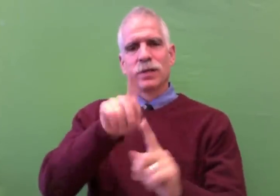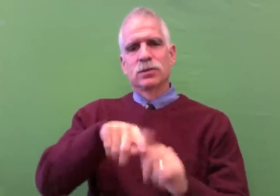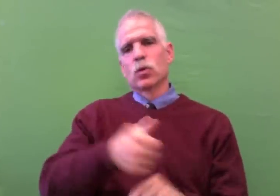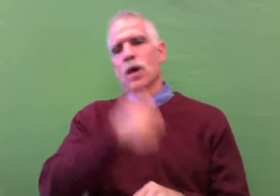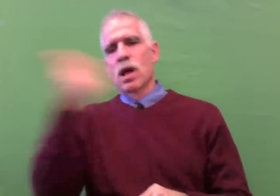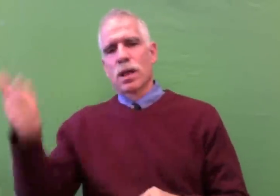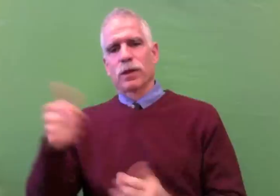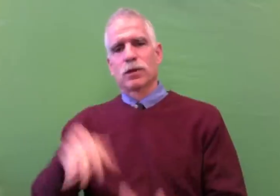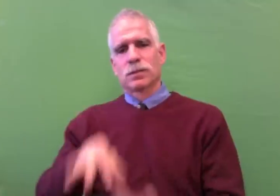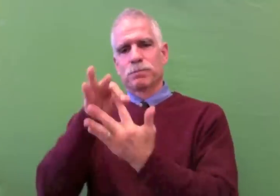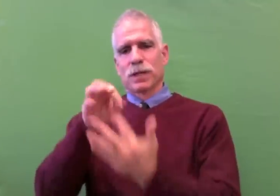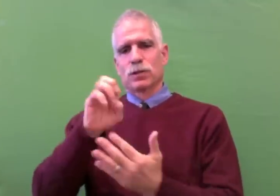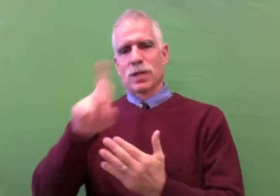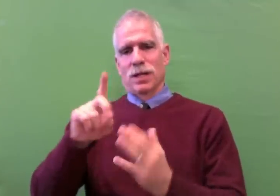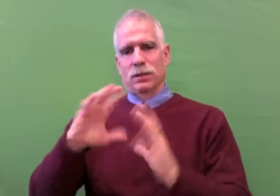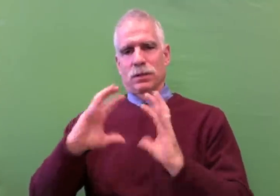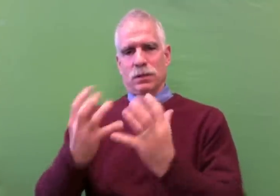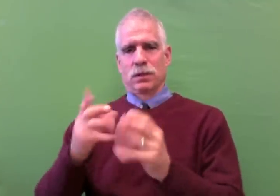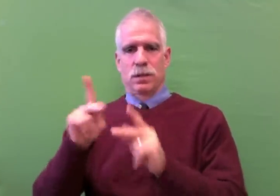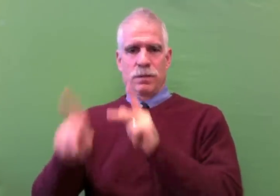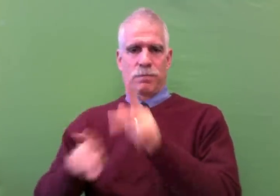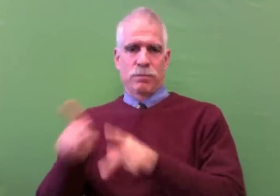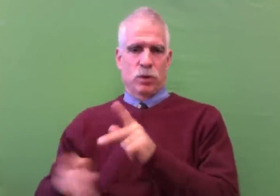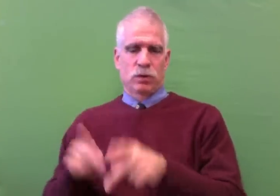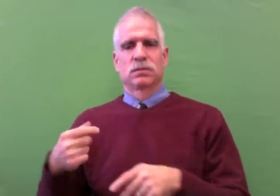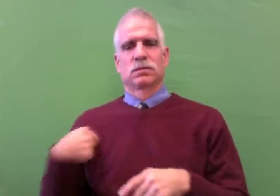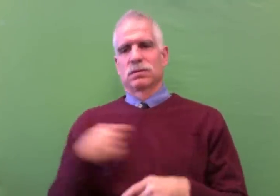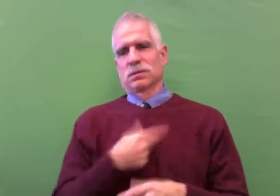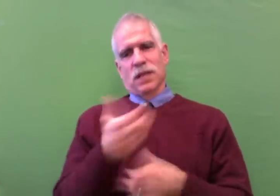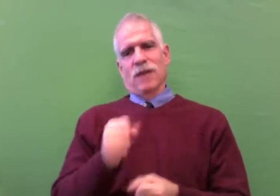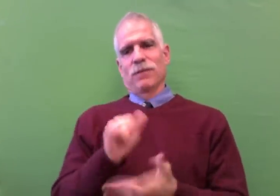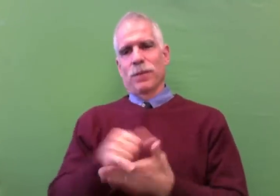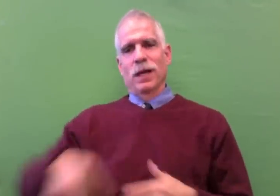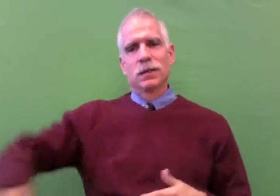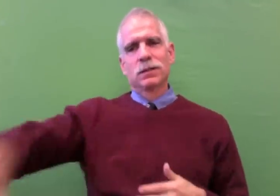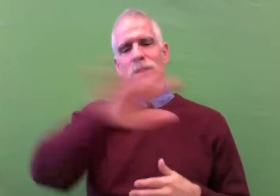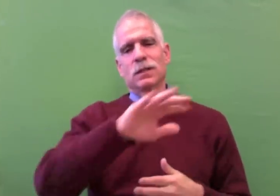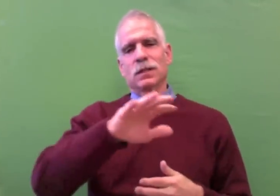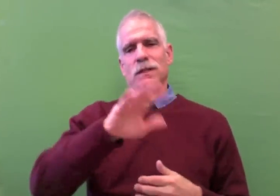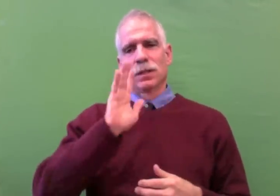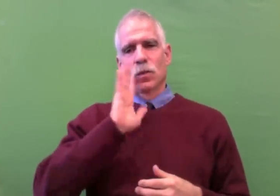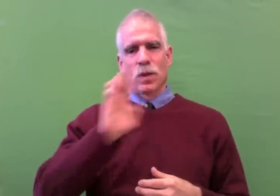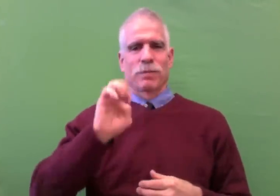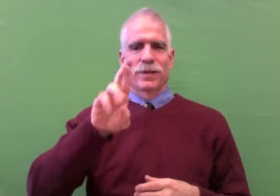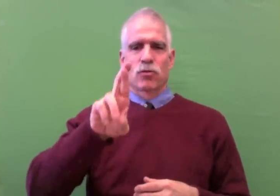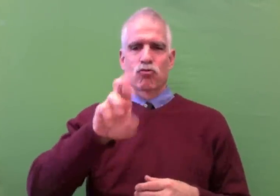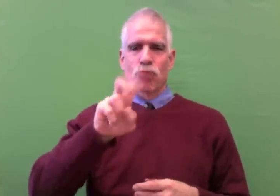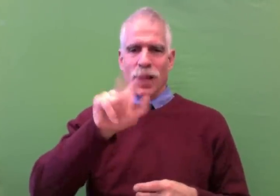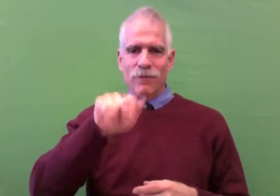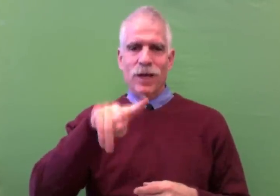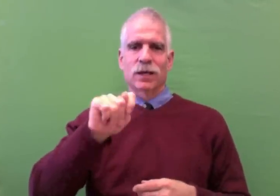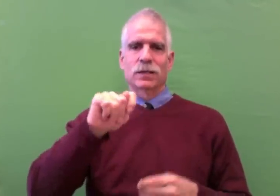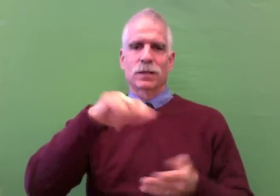be applied to other special ed groups or categories of students